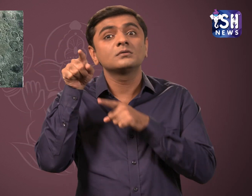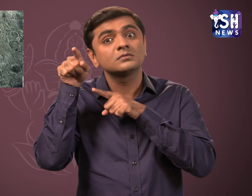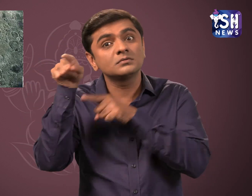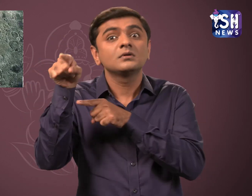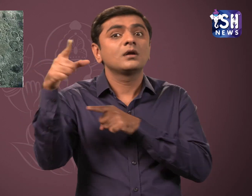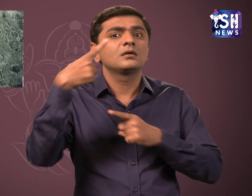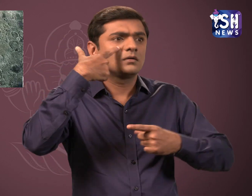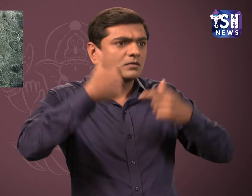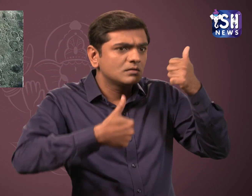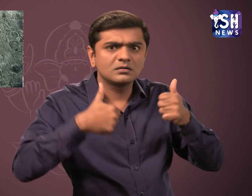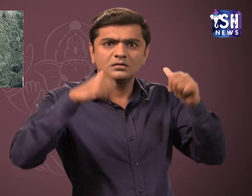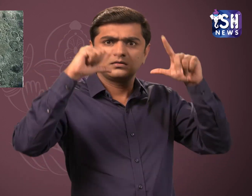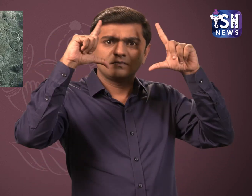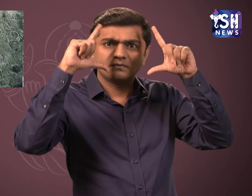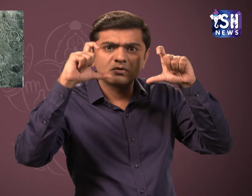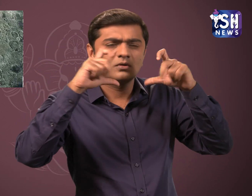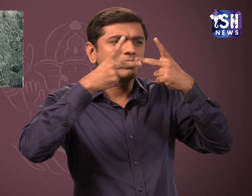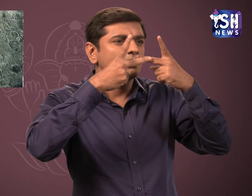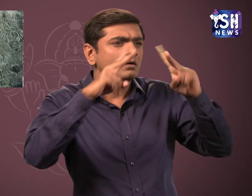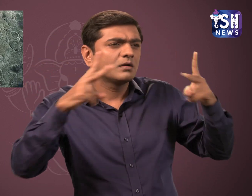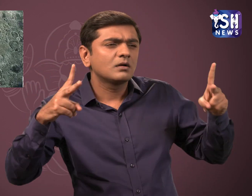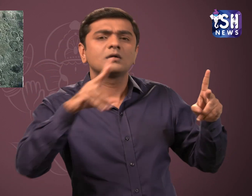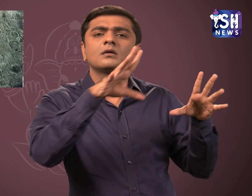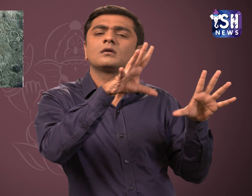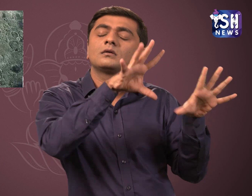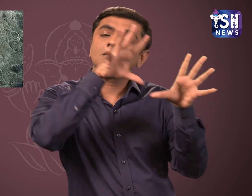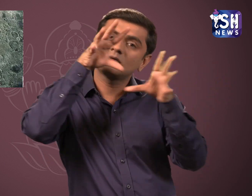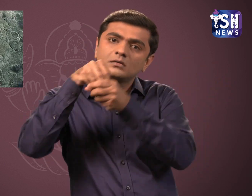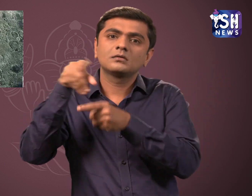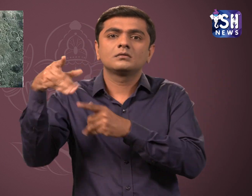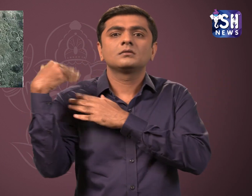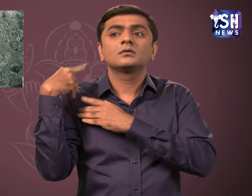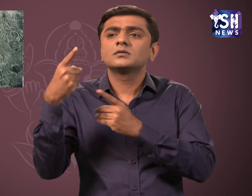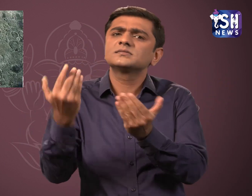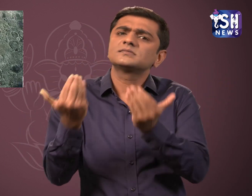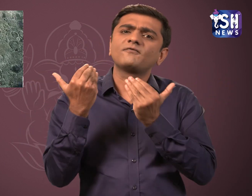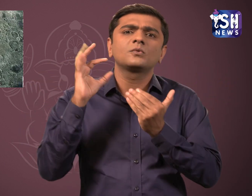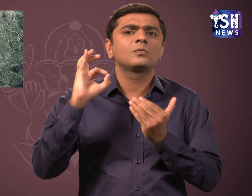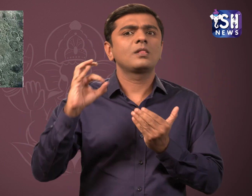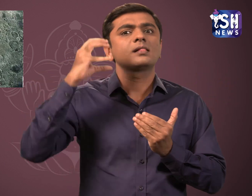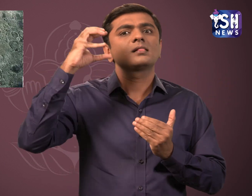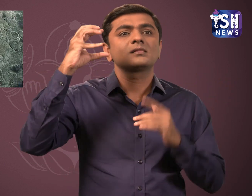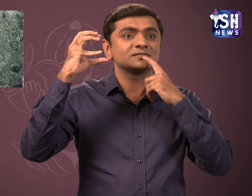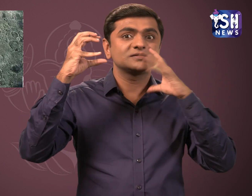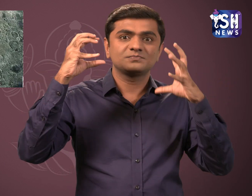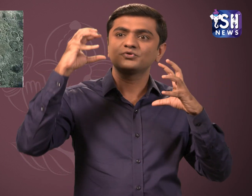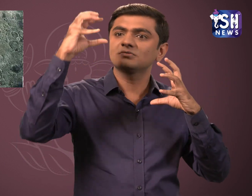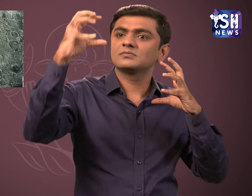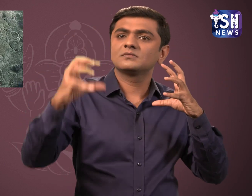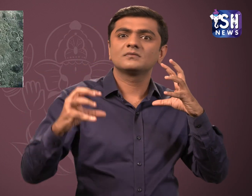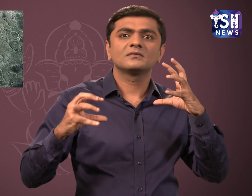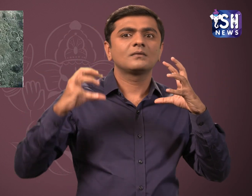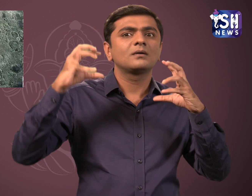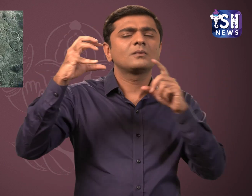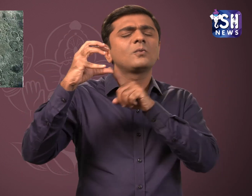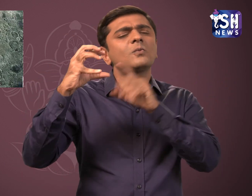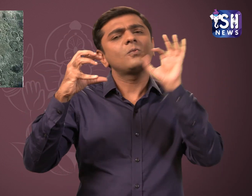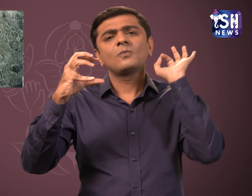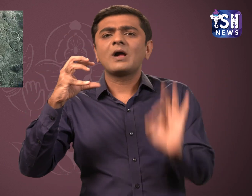It will carry out experiments and take images. It is perfectly safe and orbiting around